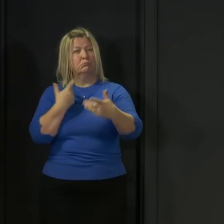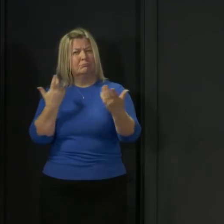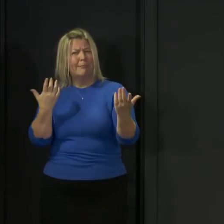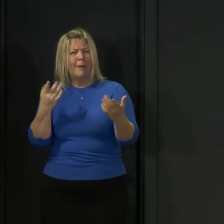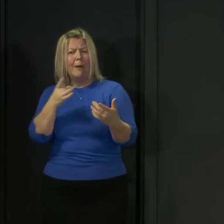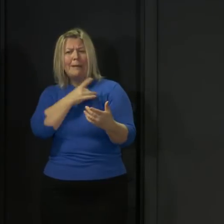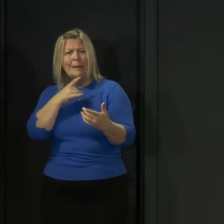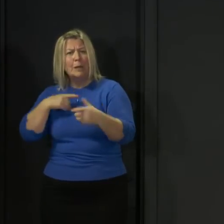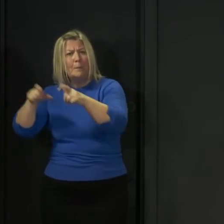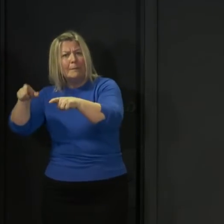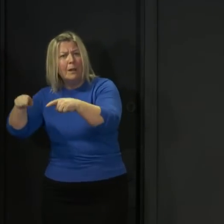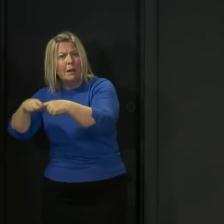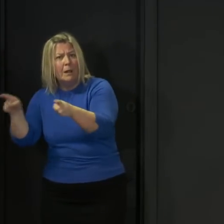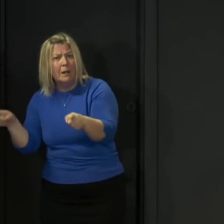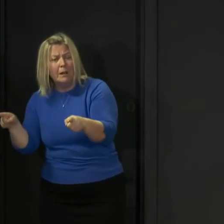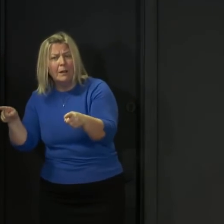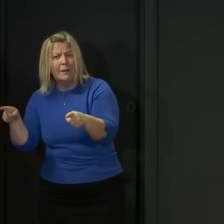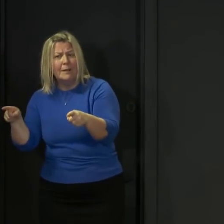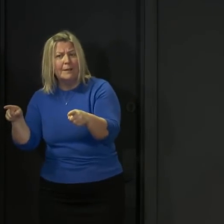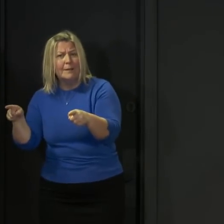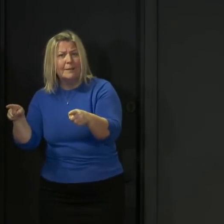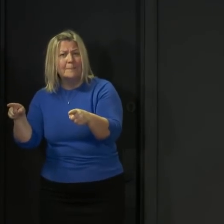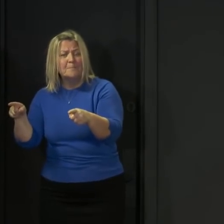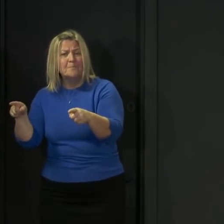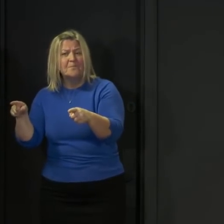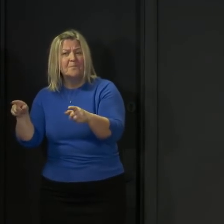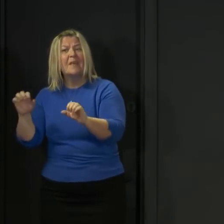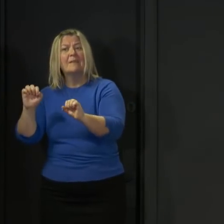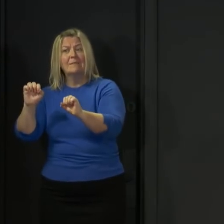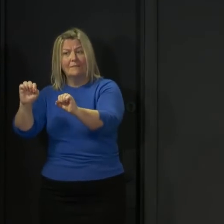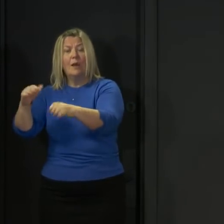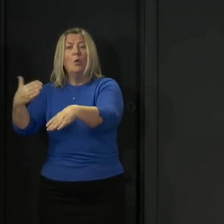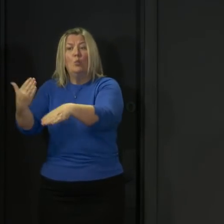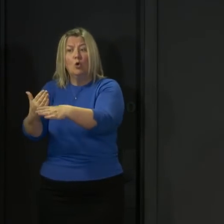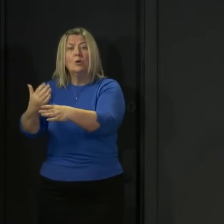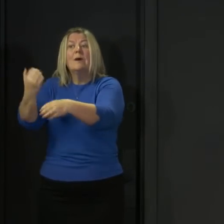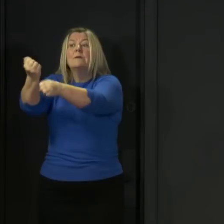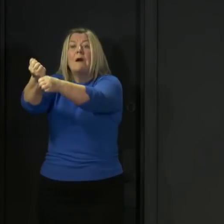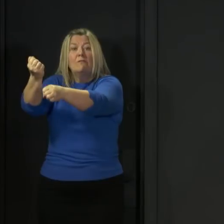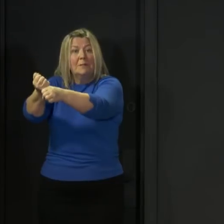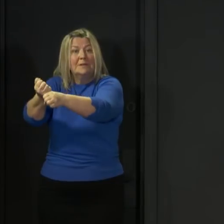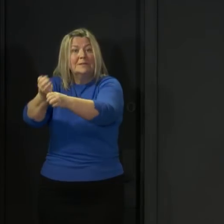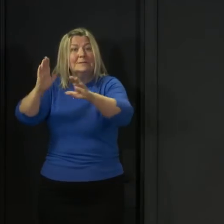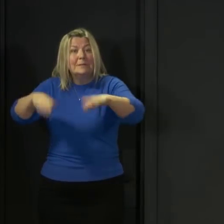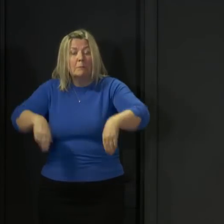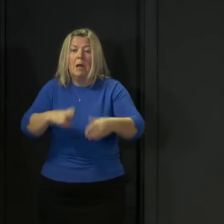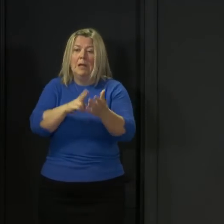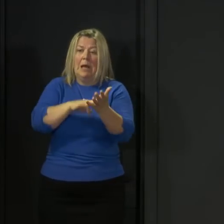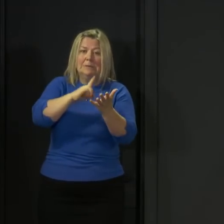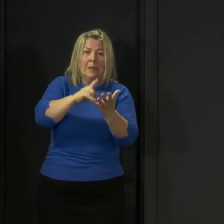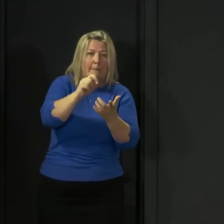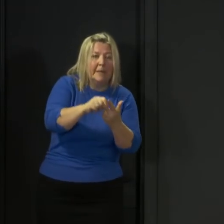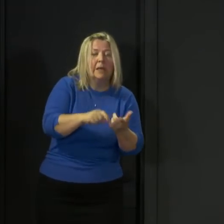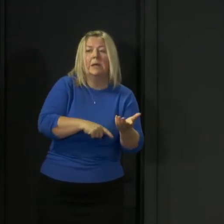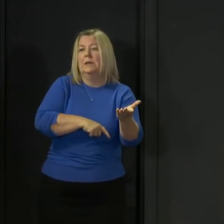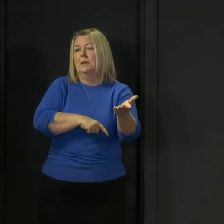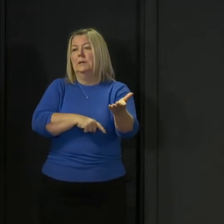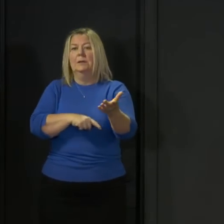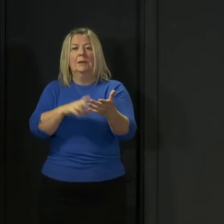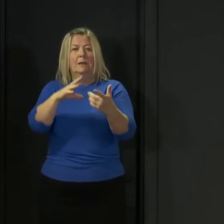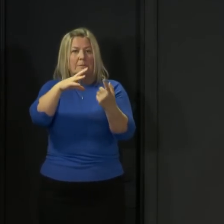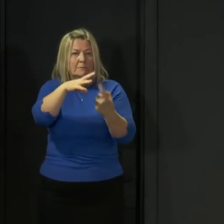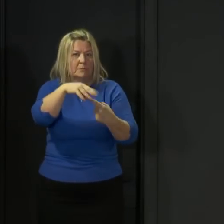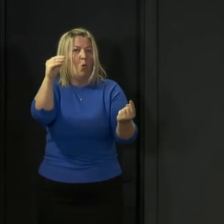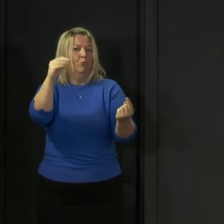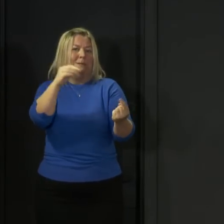work for whoever the government of the day is regardless of its party affiliation or colour and I think there's